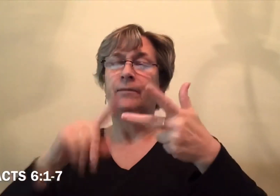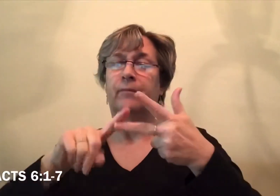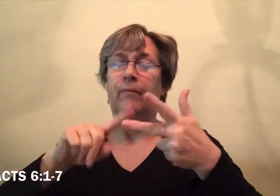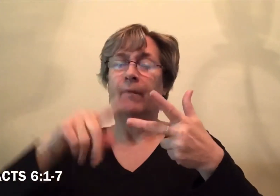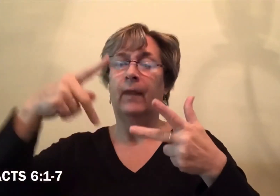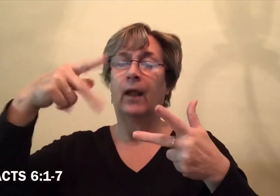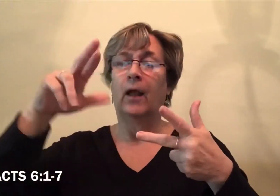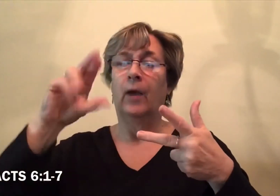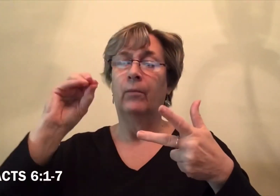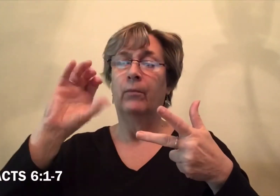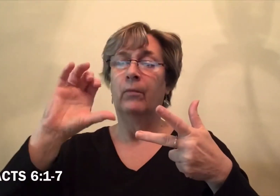Prochorus,